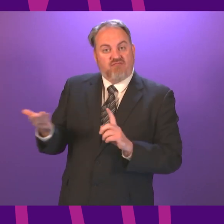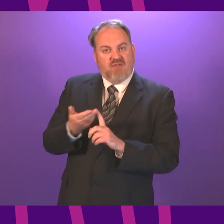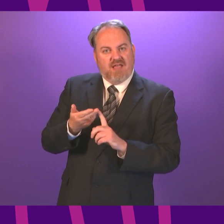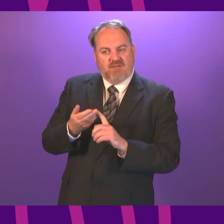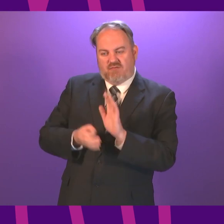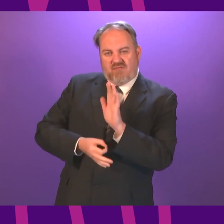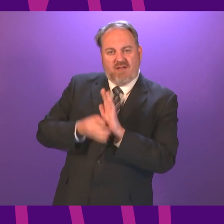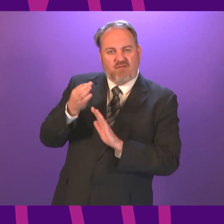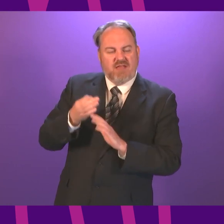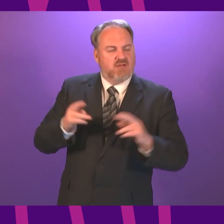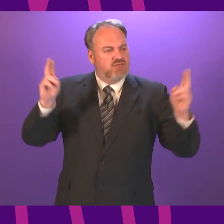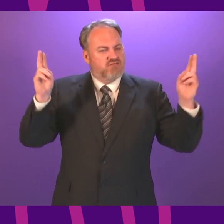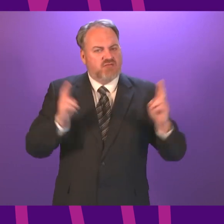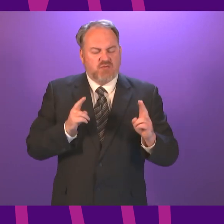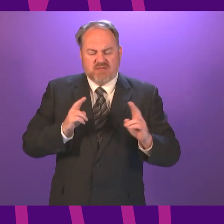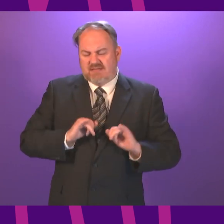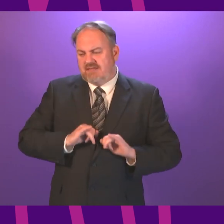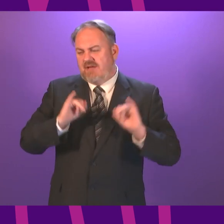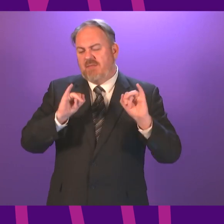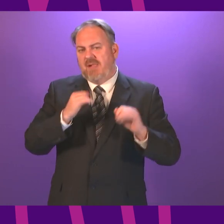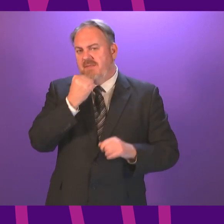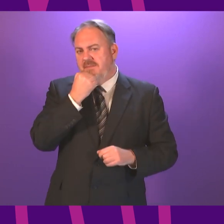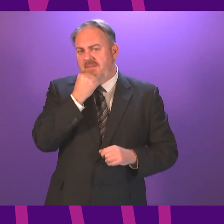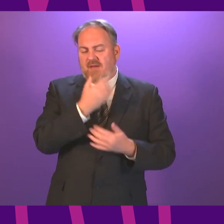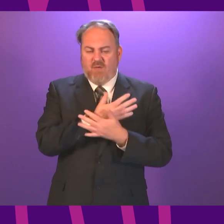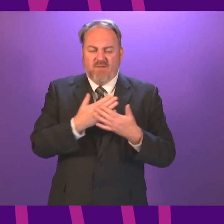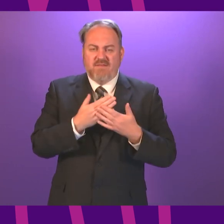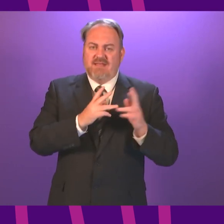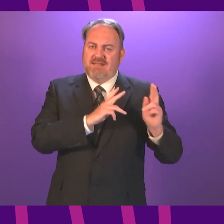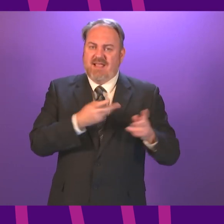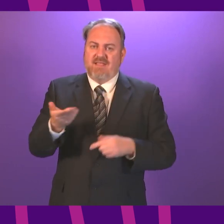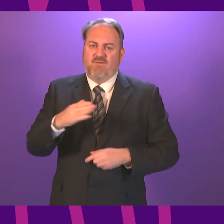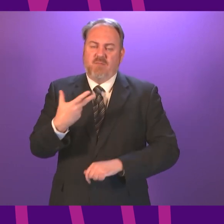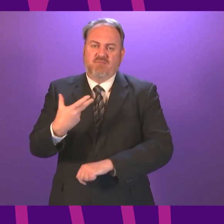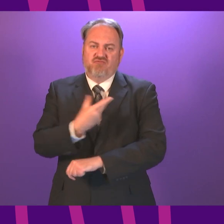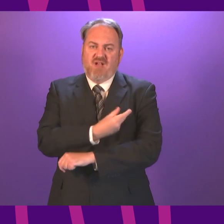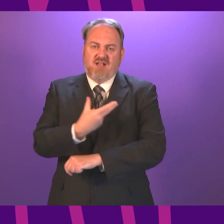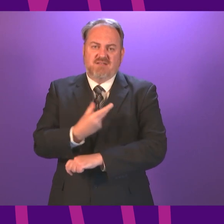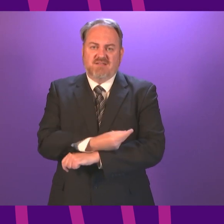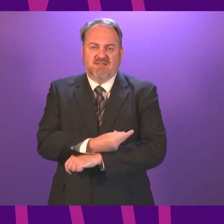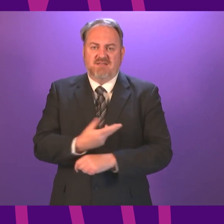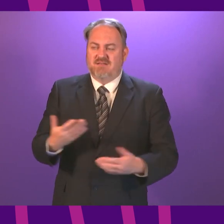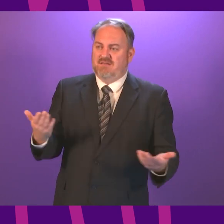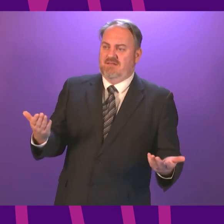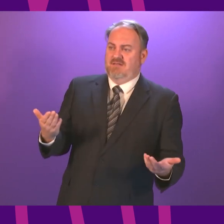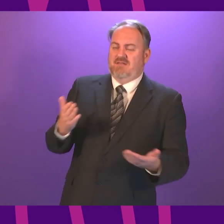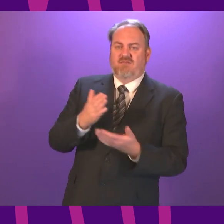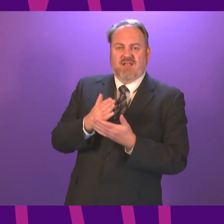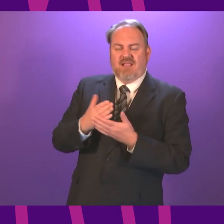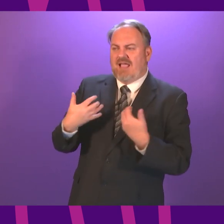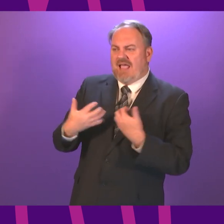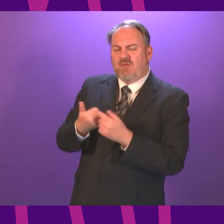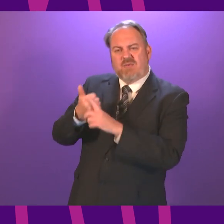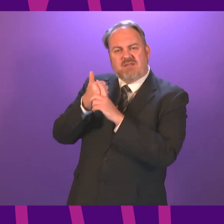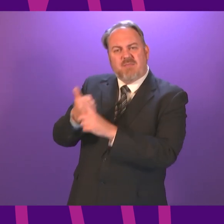shameful drug deaths in this country? Will she work with us on a victim's law to put our justice system on the side of victims?